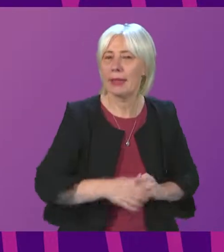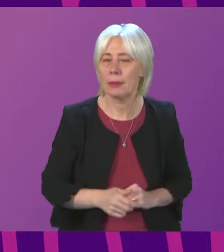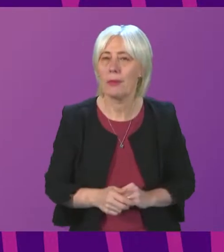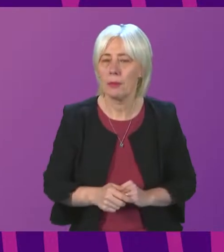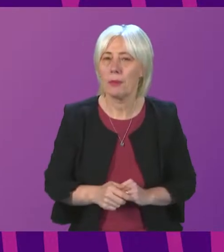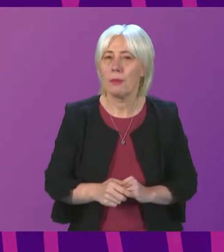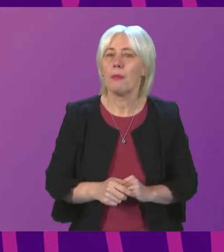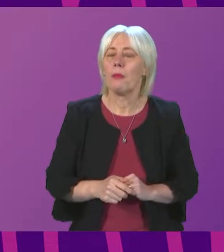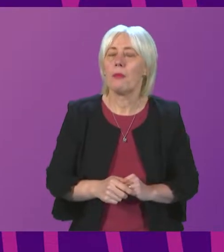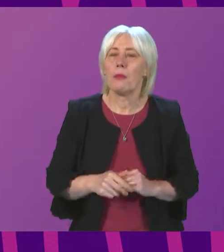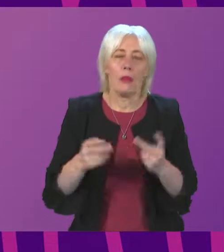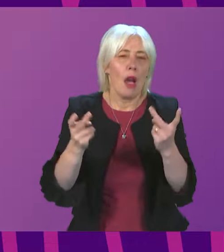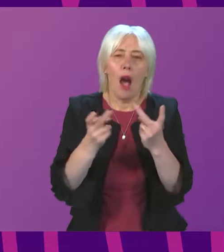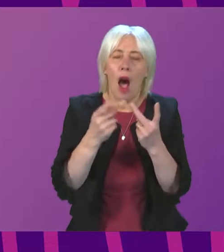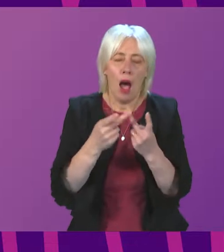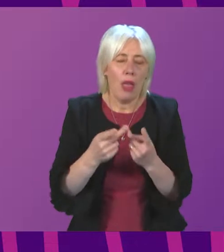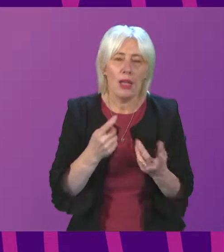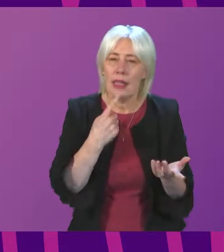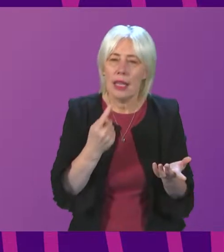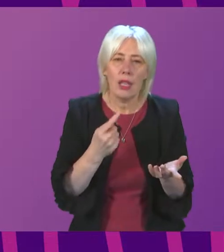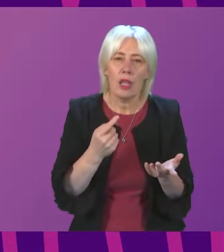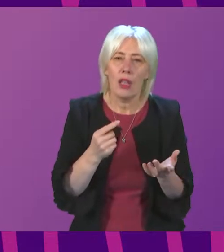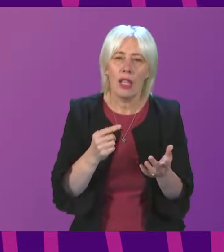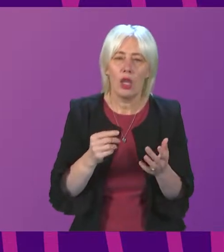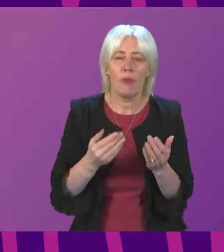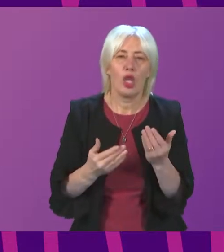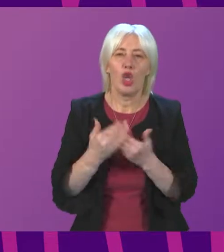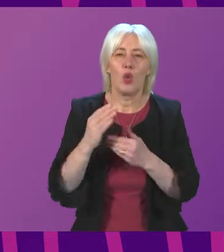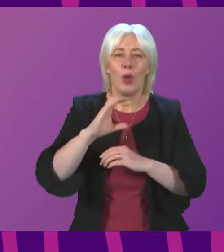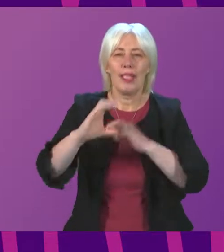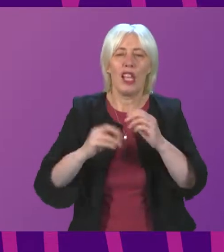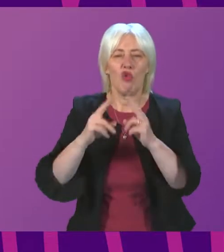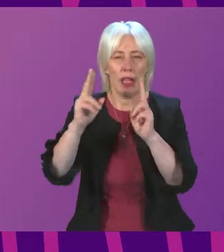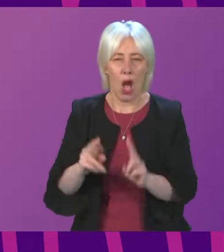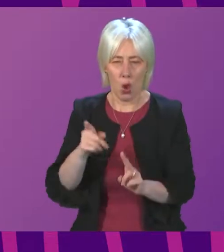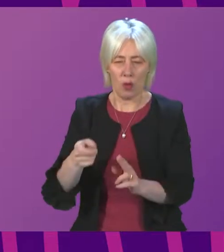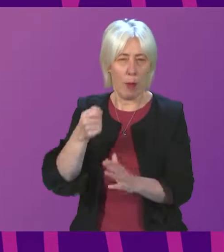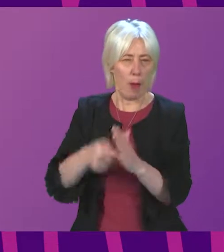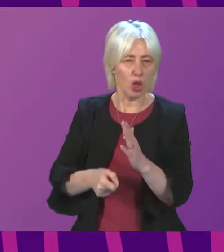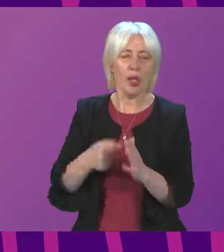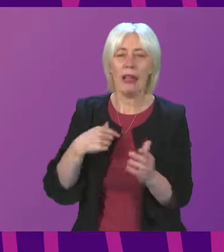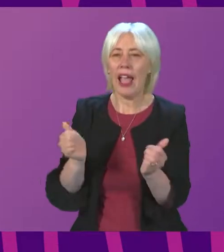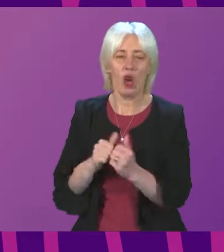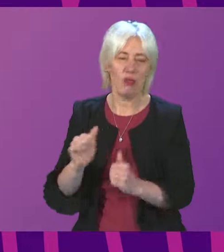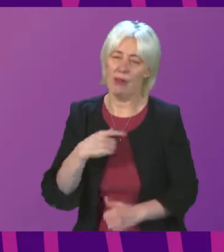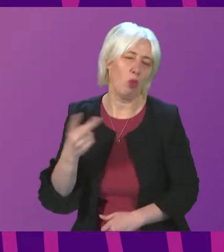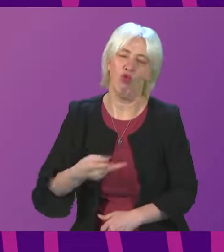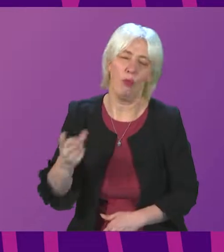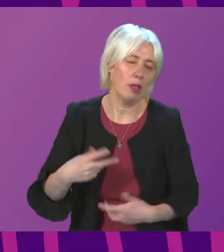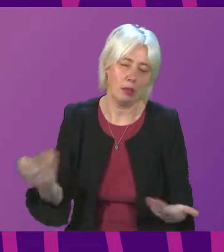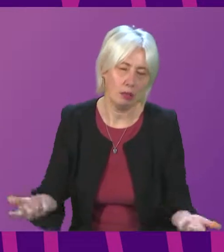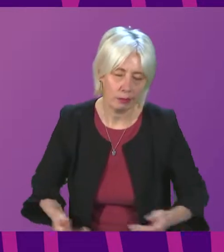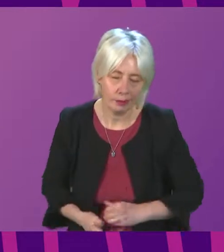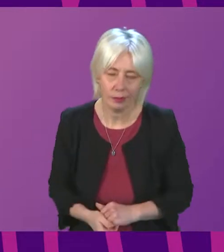the other things mentioned, like new century highs and the like, I would agree with as well. But I don't want to repeat everything given.